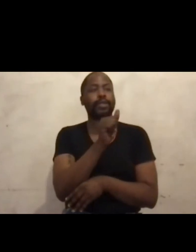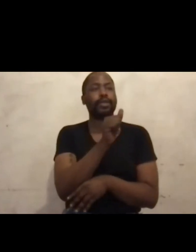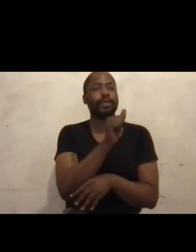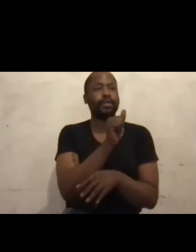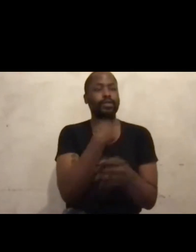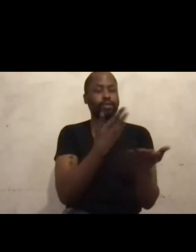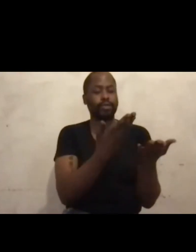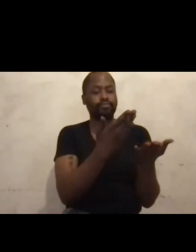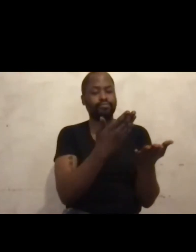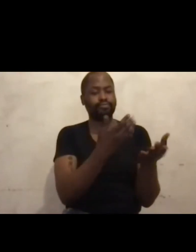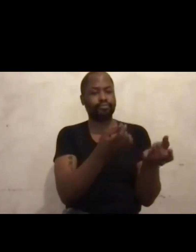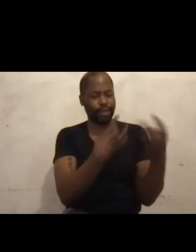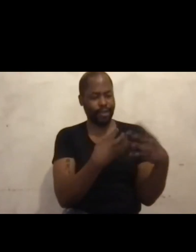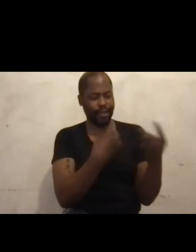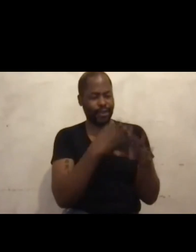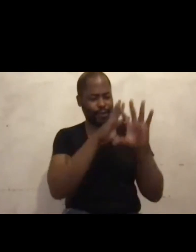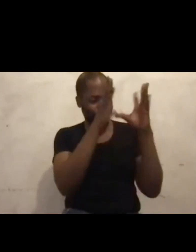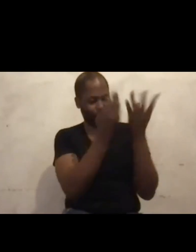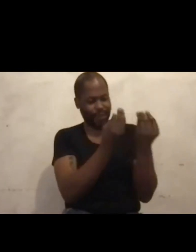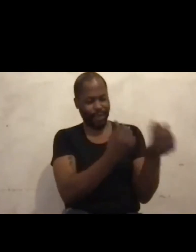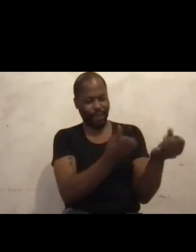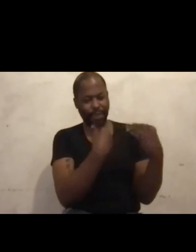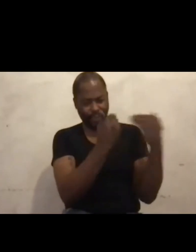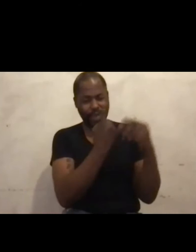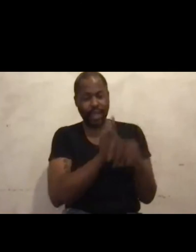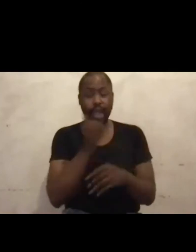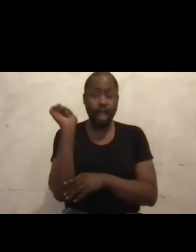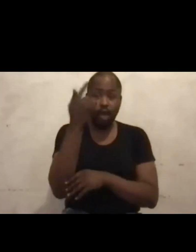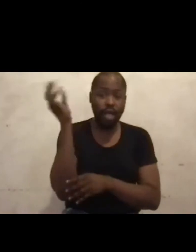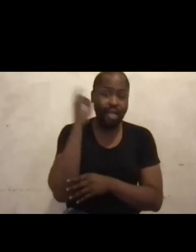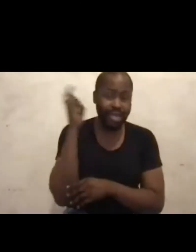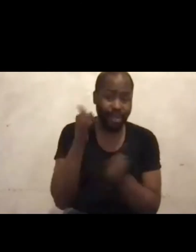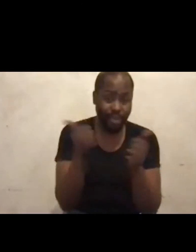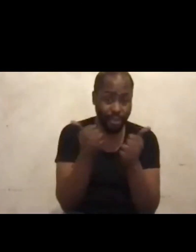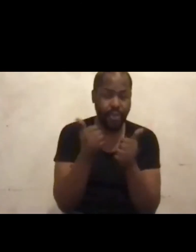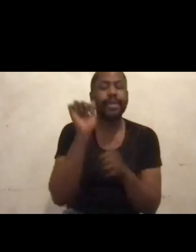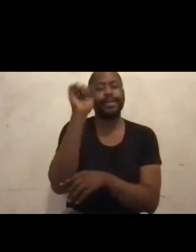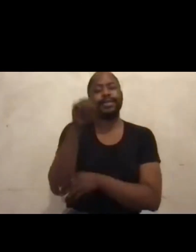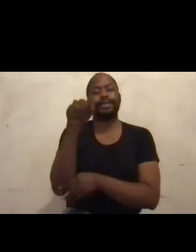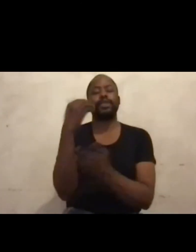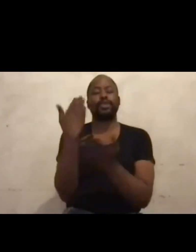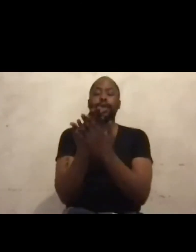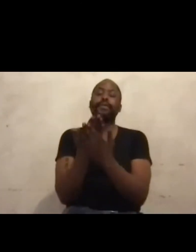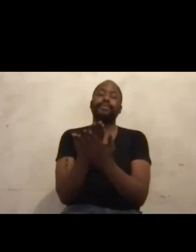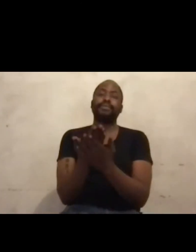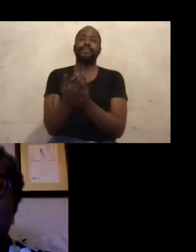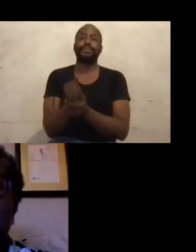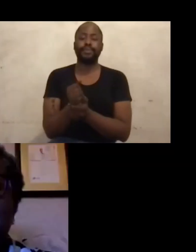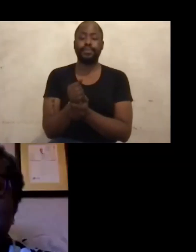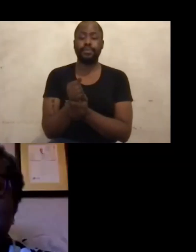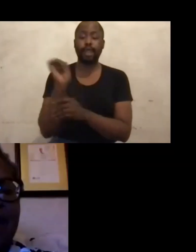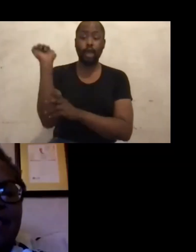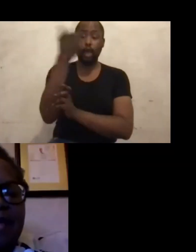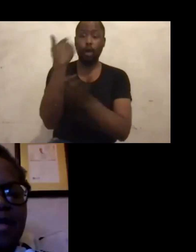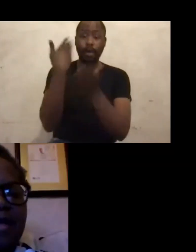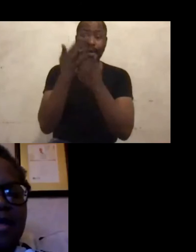wisdom this afternoon. Can everybody hear me? Yes, we can hear you. Everyone can hear me?